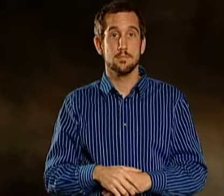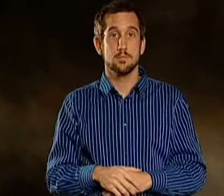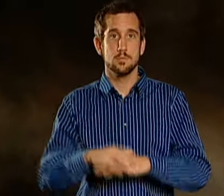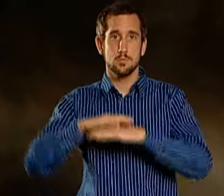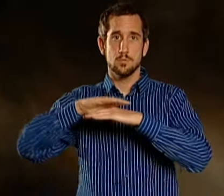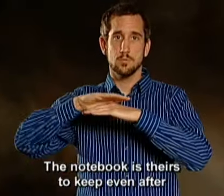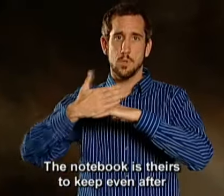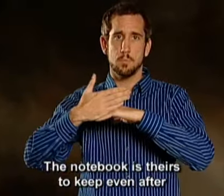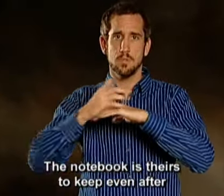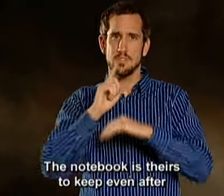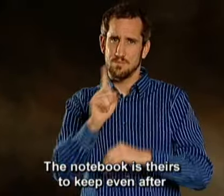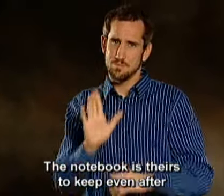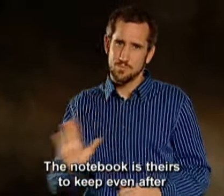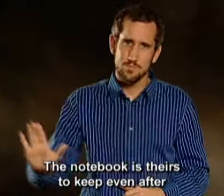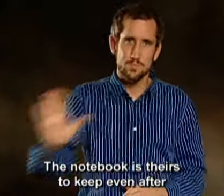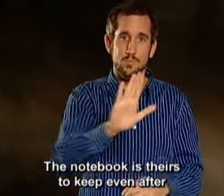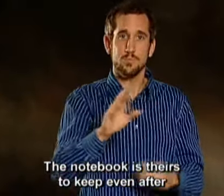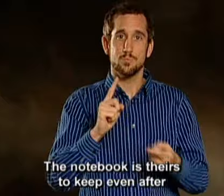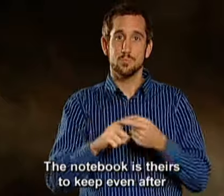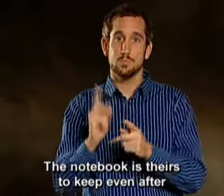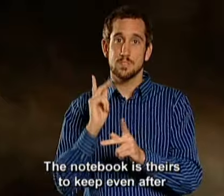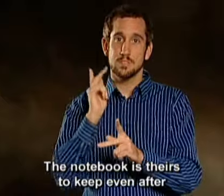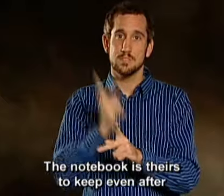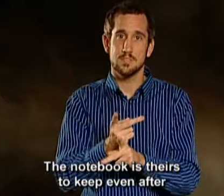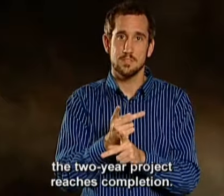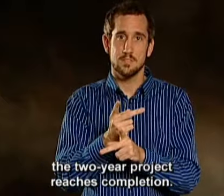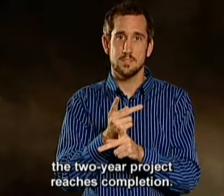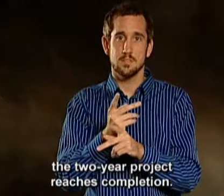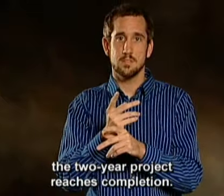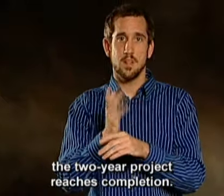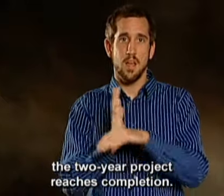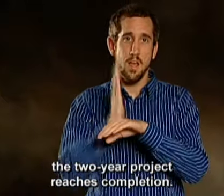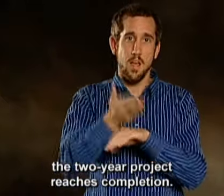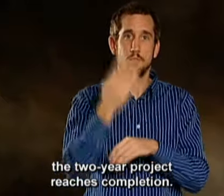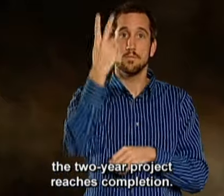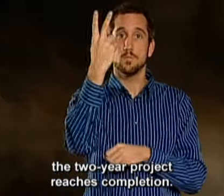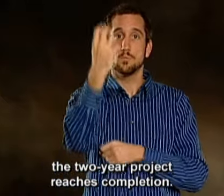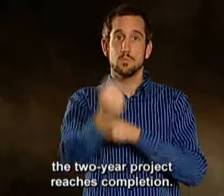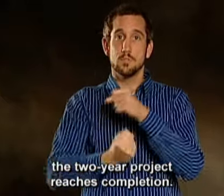The notebook is theirs to keep even after the two-year project reaches completion.